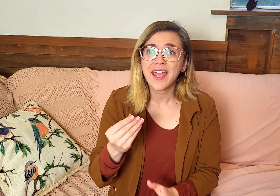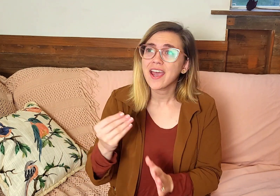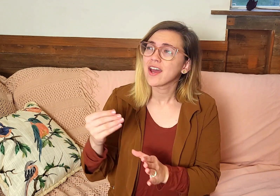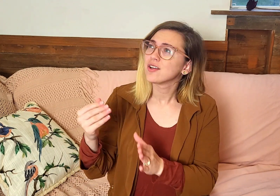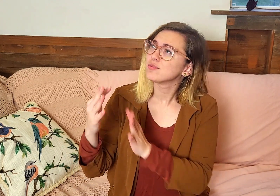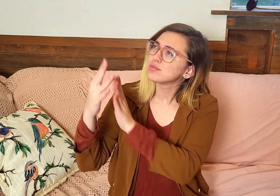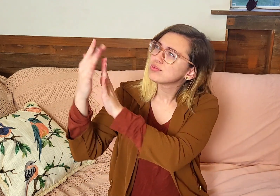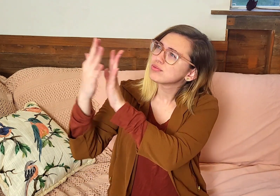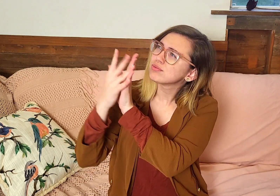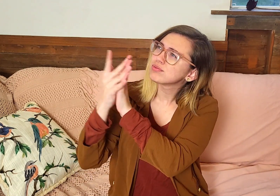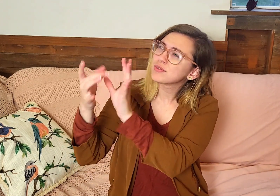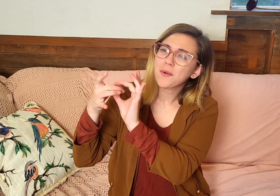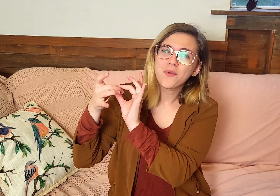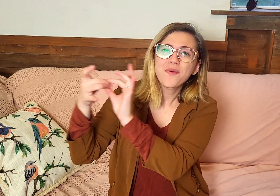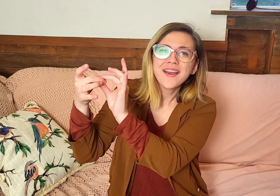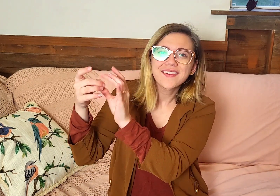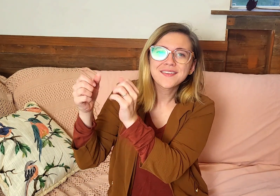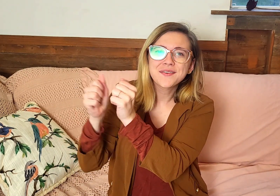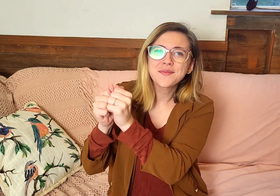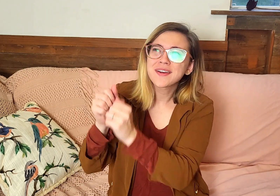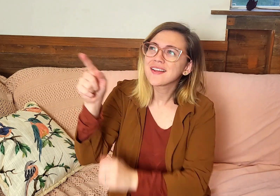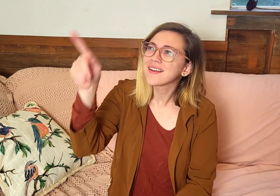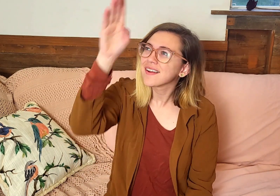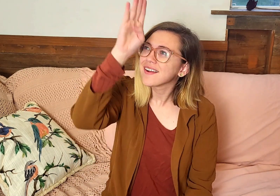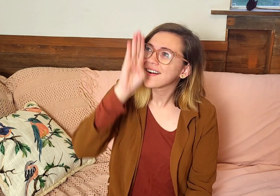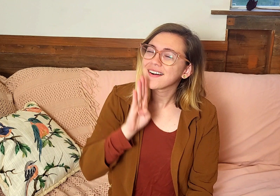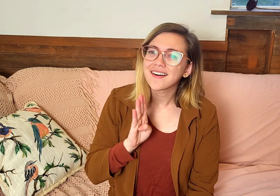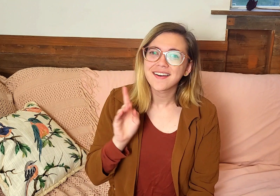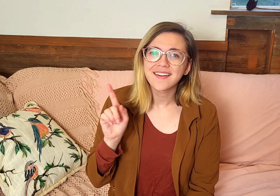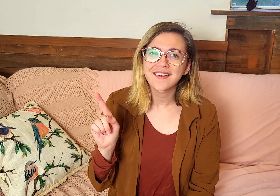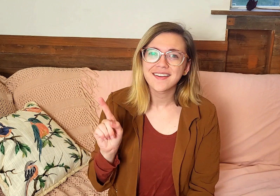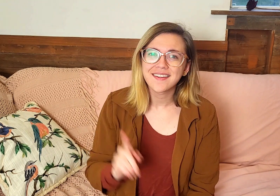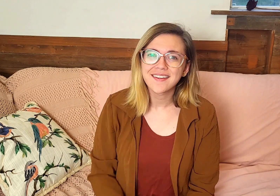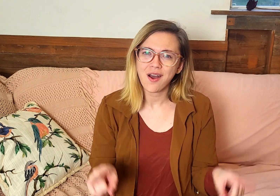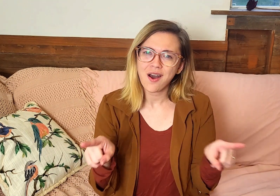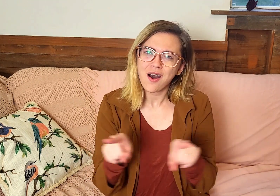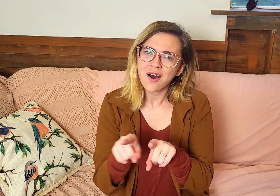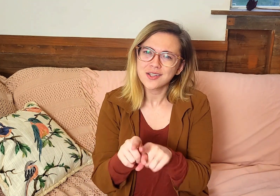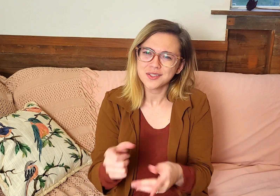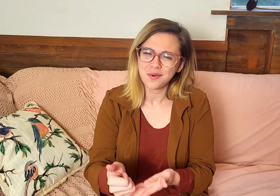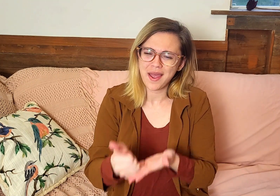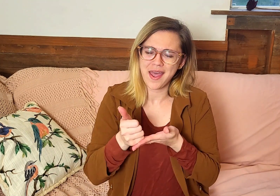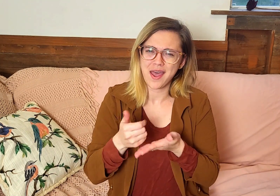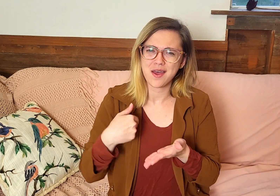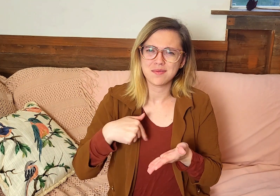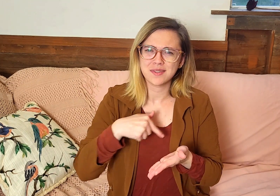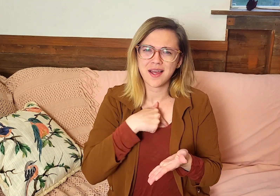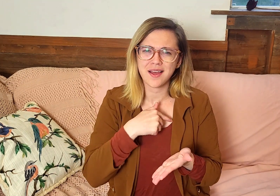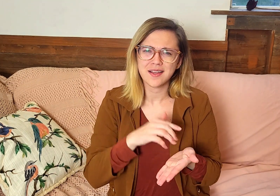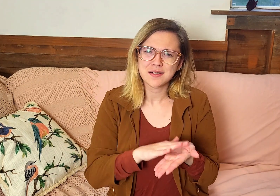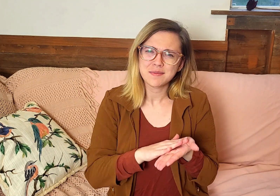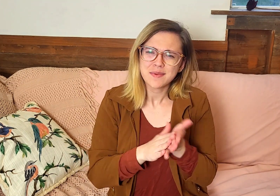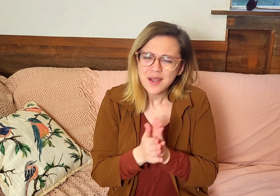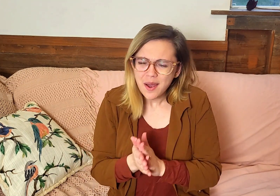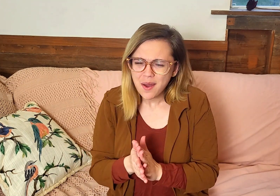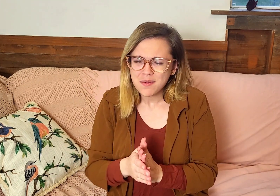and our fellowship and relationship with God. Also, it helps us